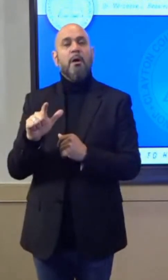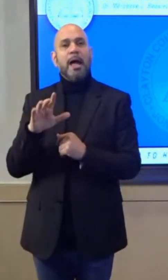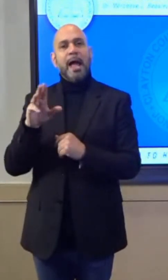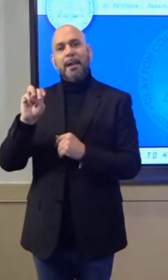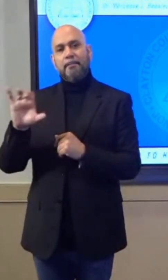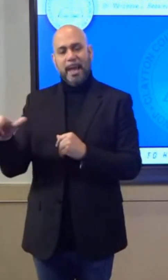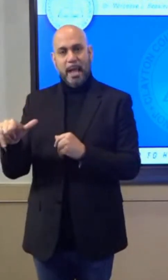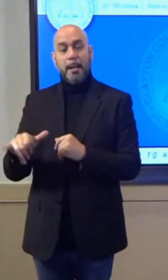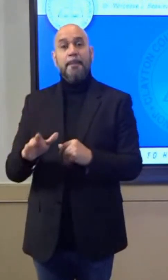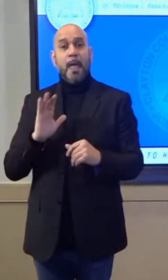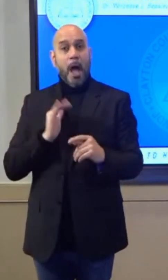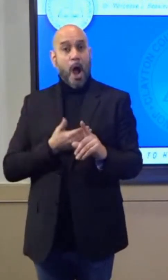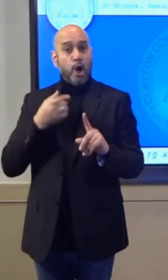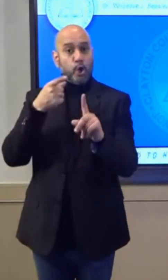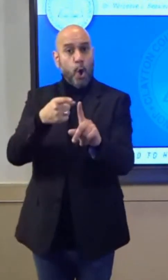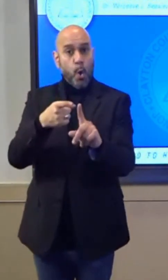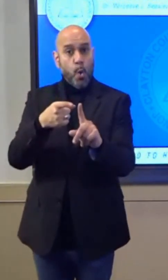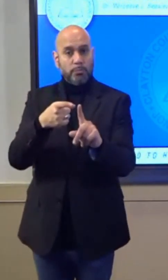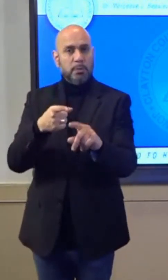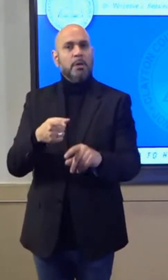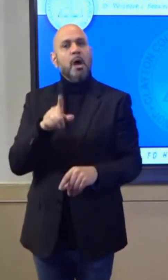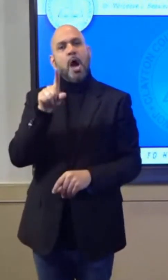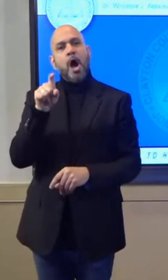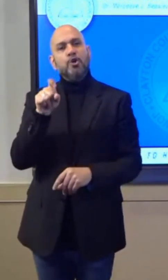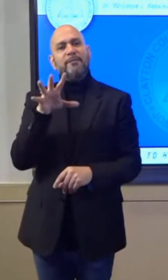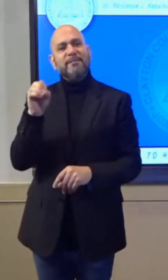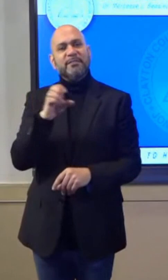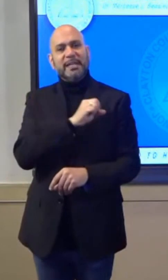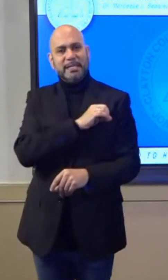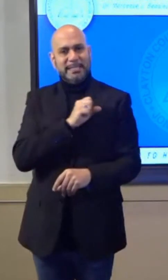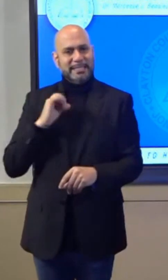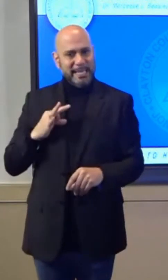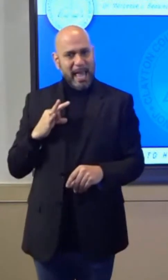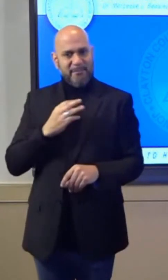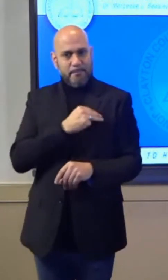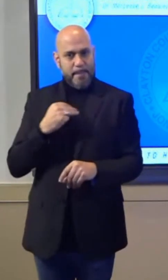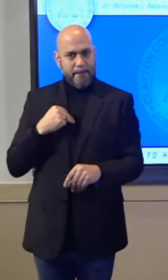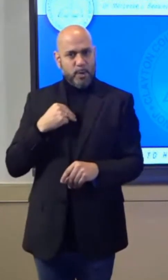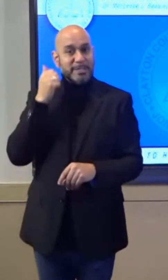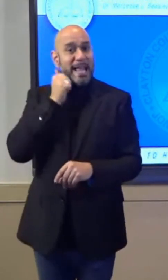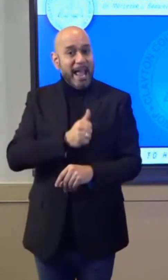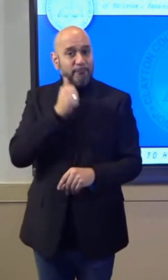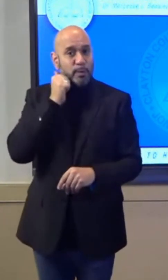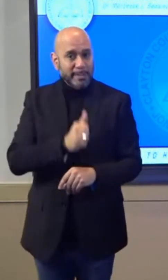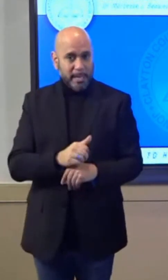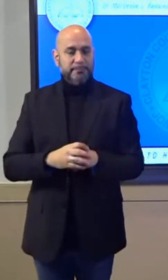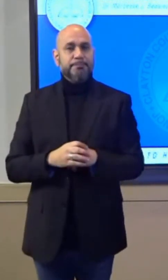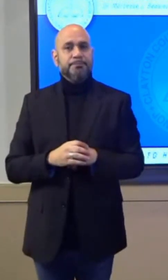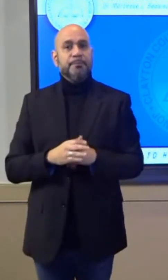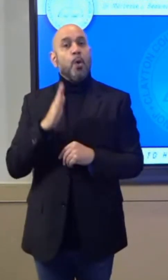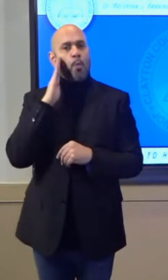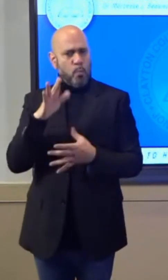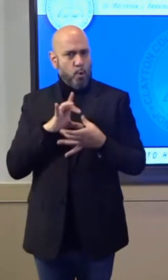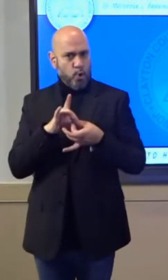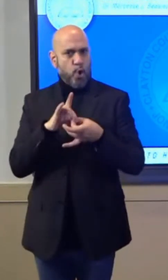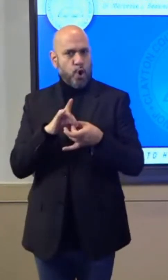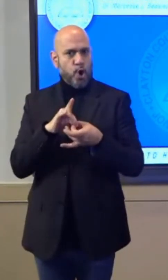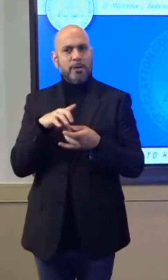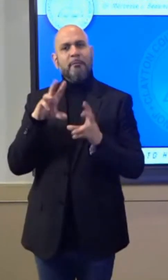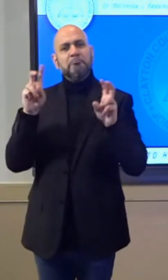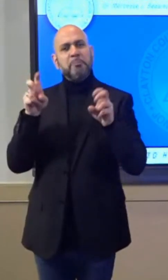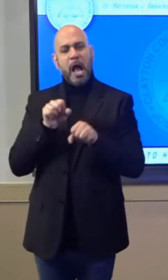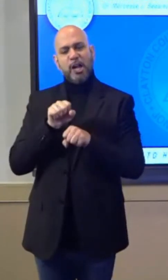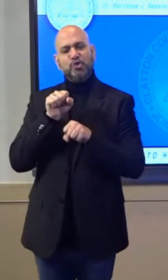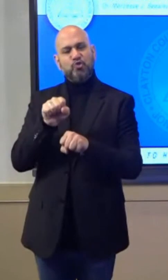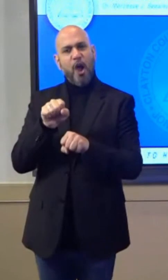100 and 150 staff members daily. We're going to also coordinate a drive-through event the first